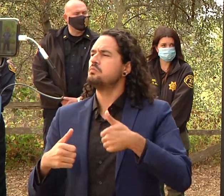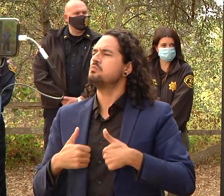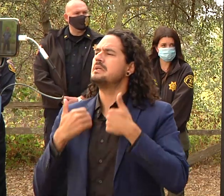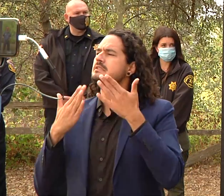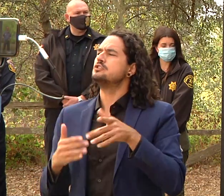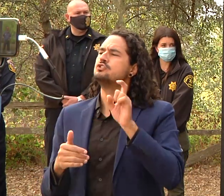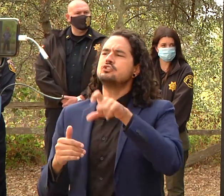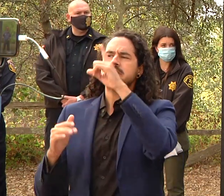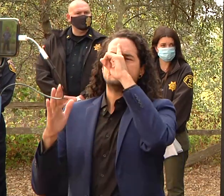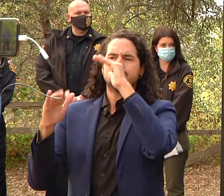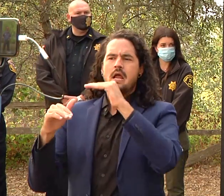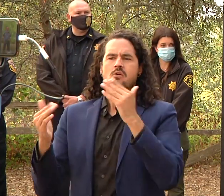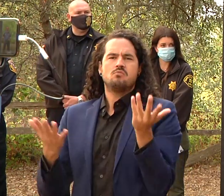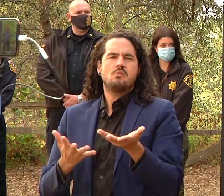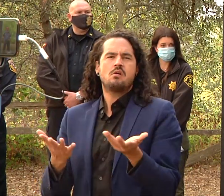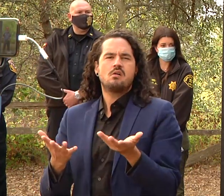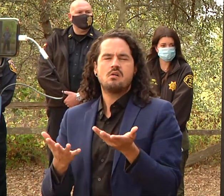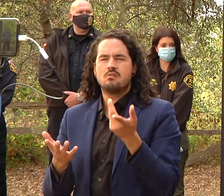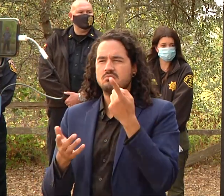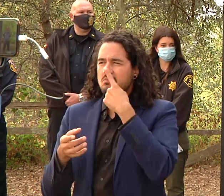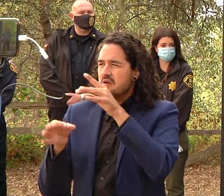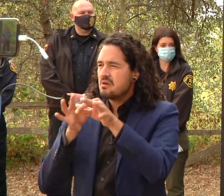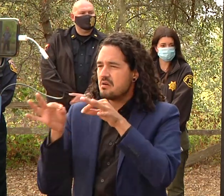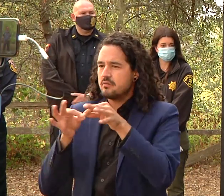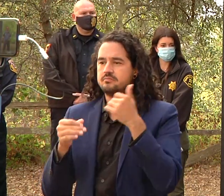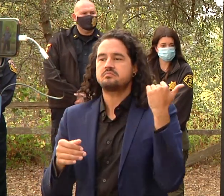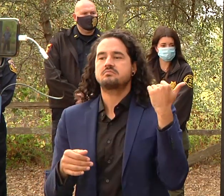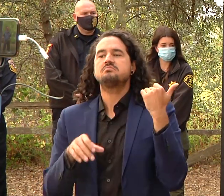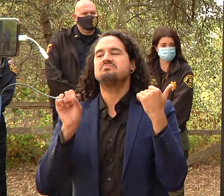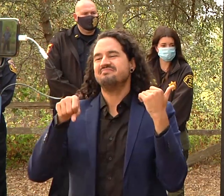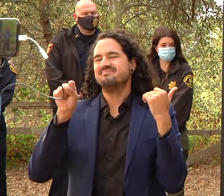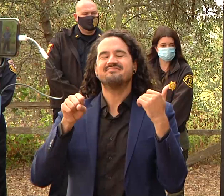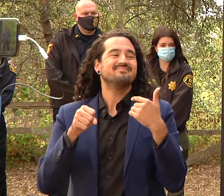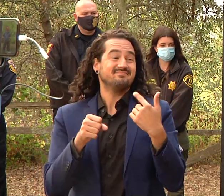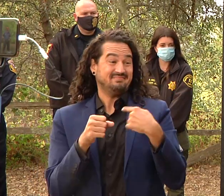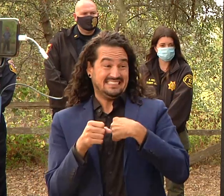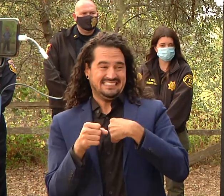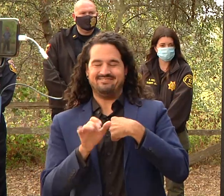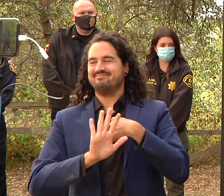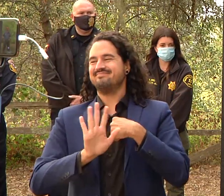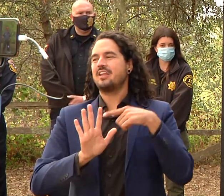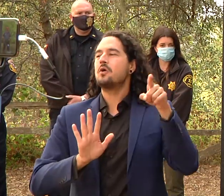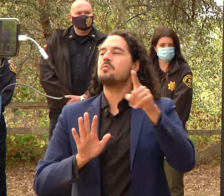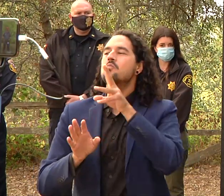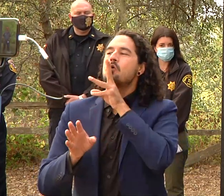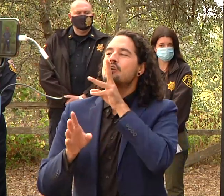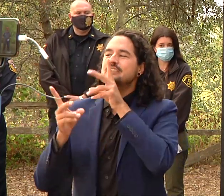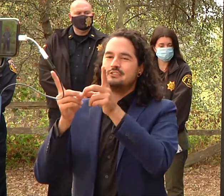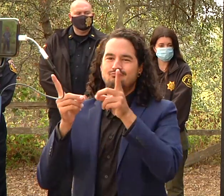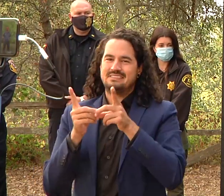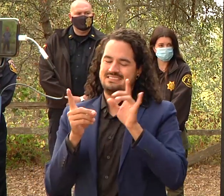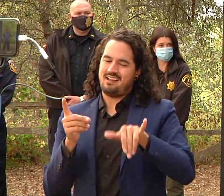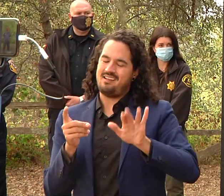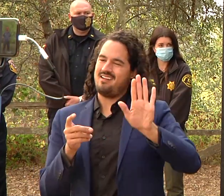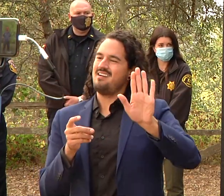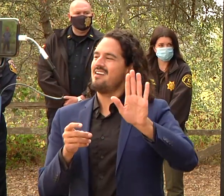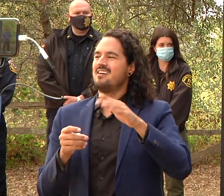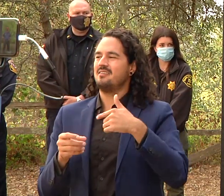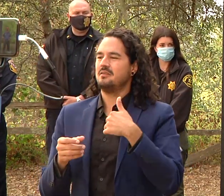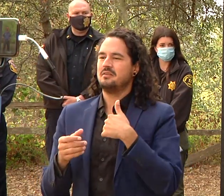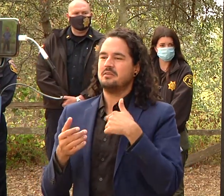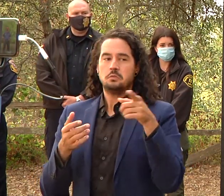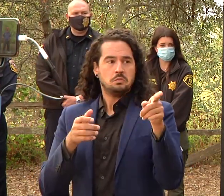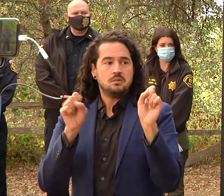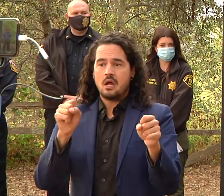actually ask that we go back and speak to them uh specifically i don't want to speak for them or misspeak for them so we can definitely get you someone to contact to get that